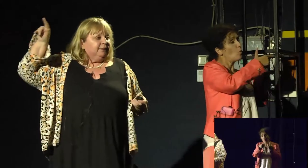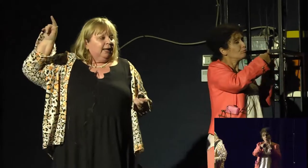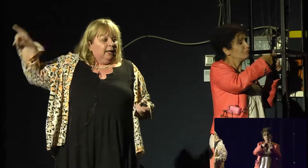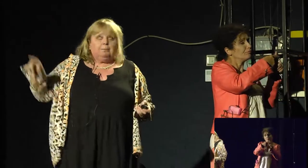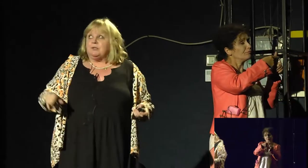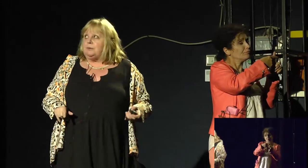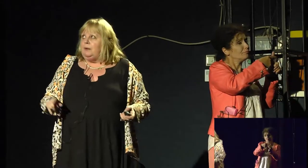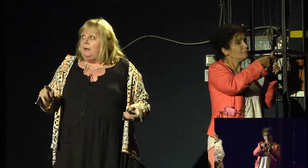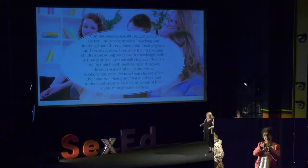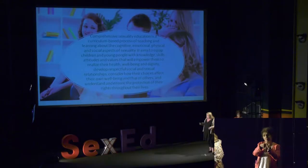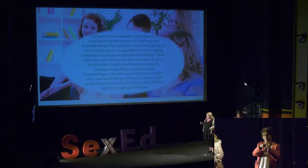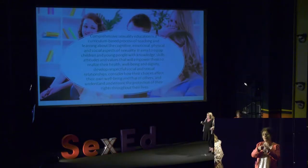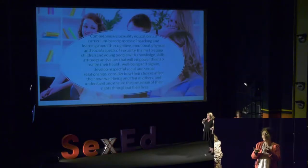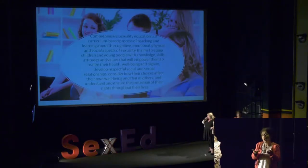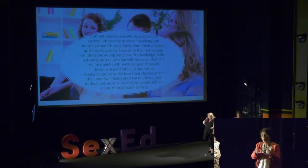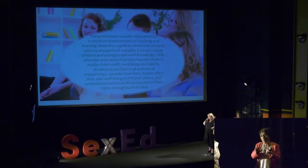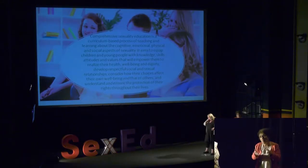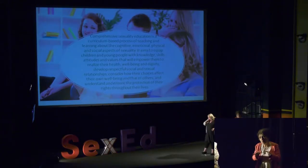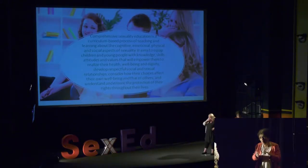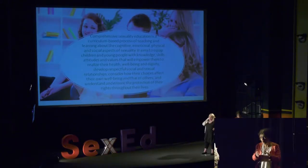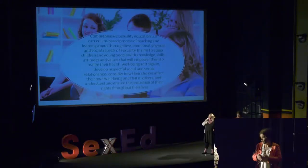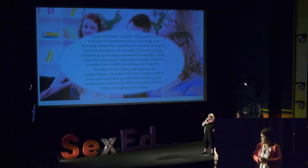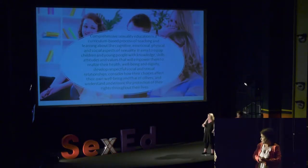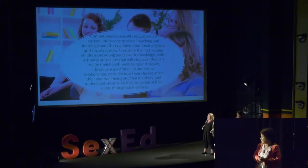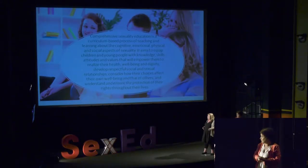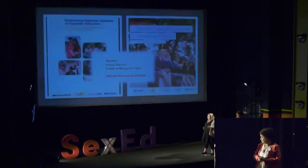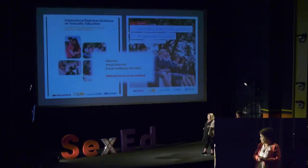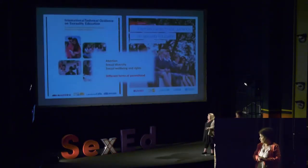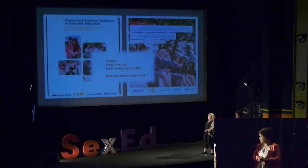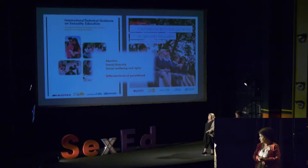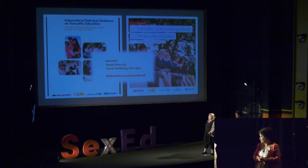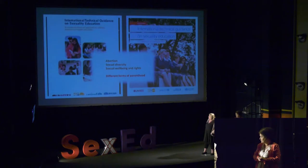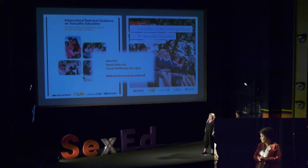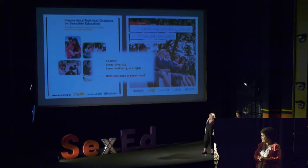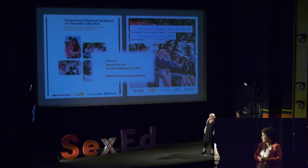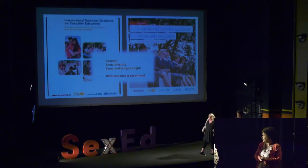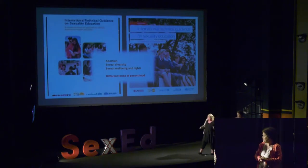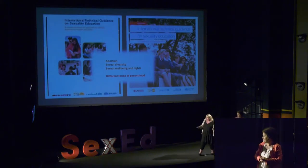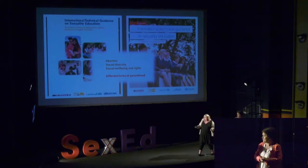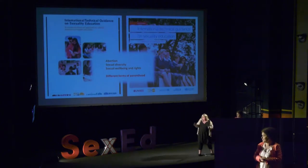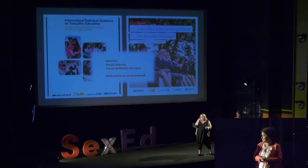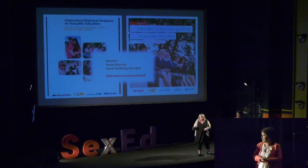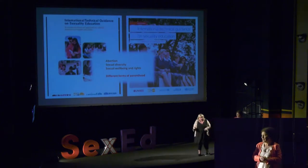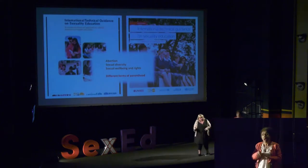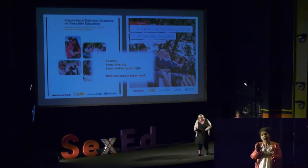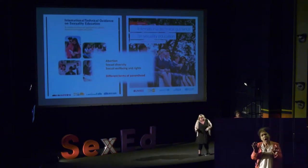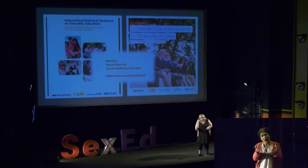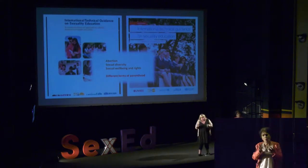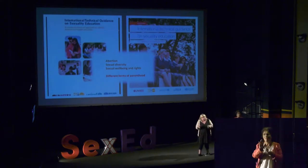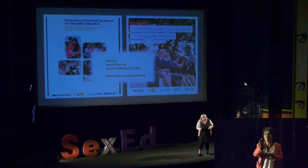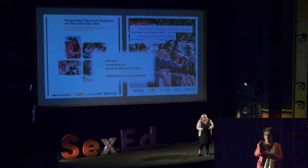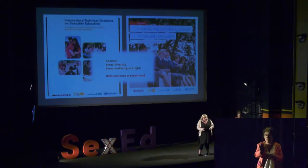But it may help us. Sorry. Now, if you compare